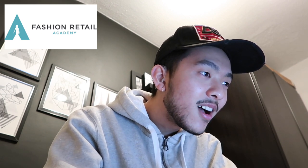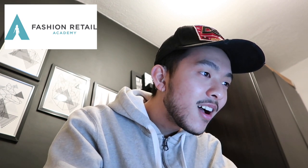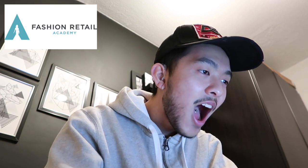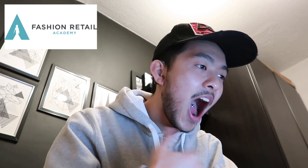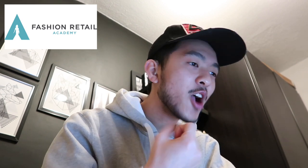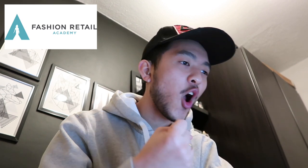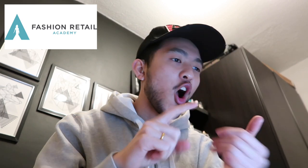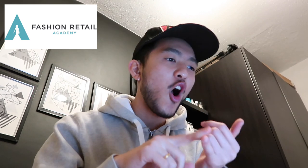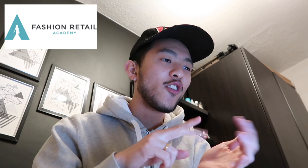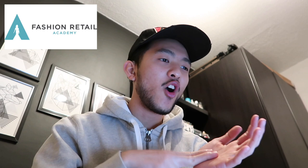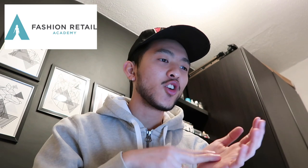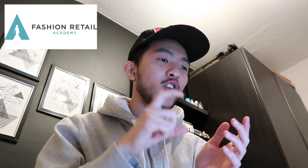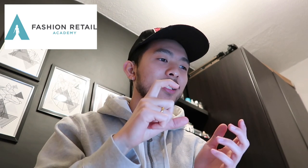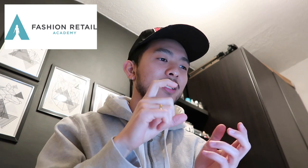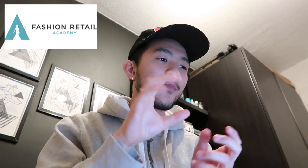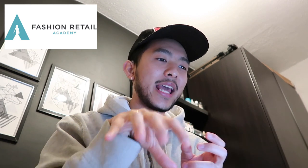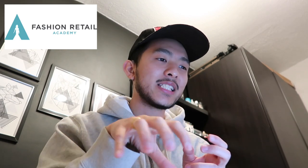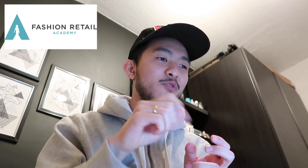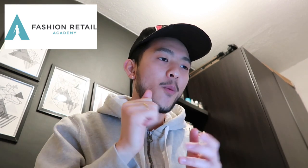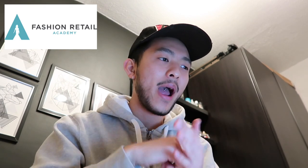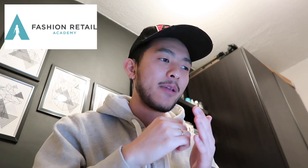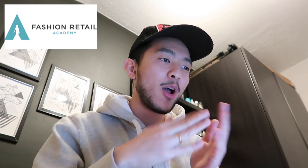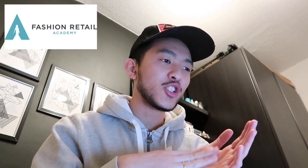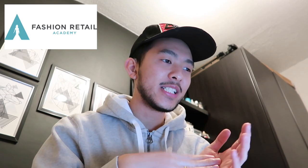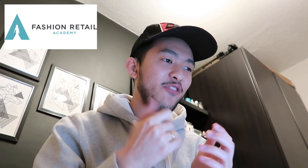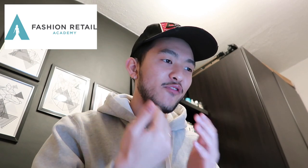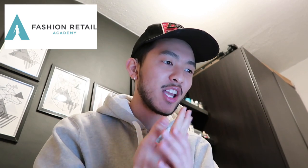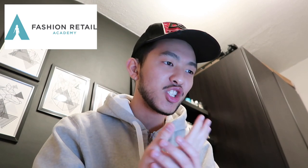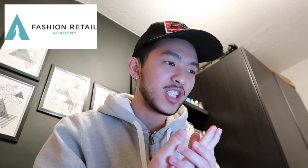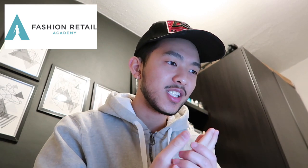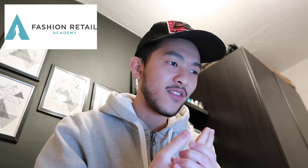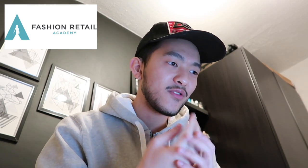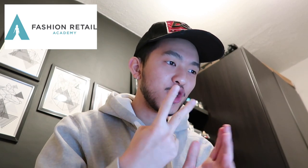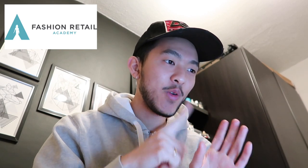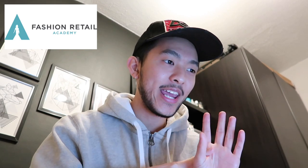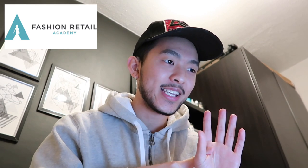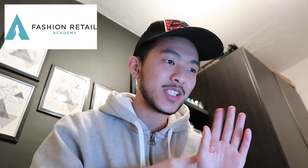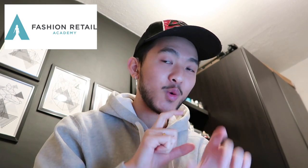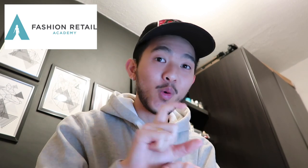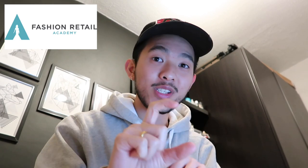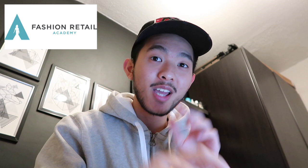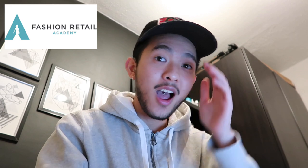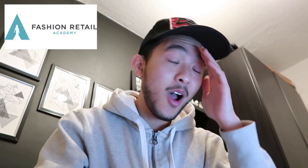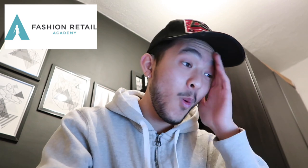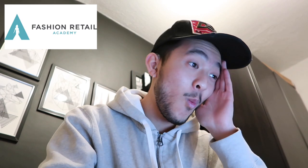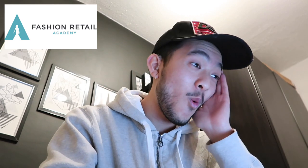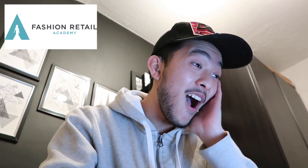I got a course of place for buying a bunch for fashion. 2 years course. What?